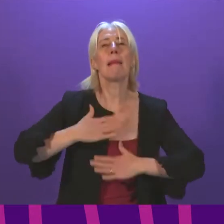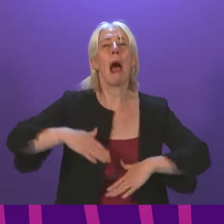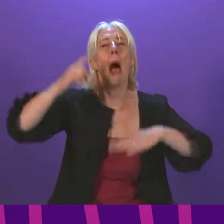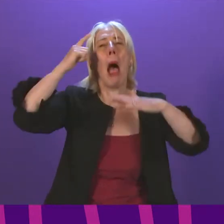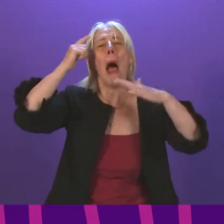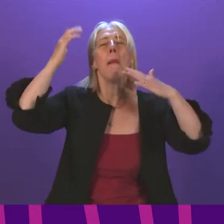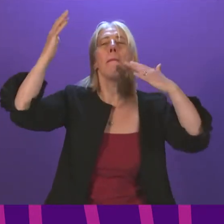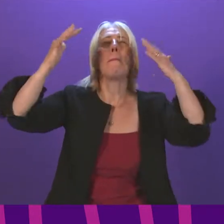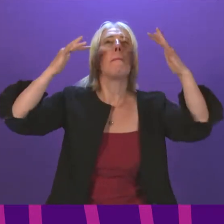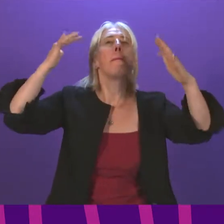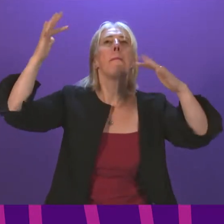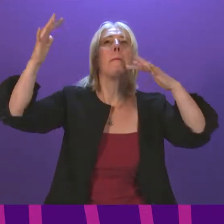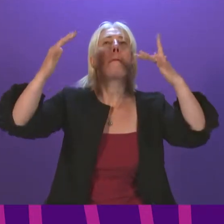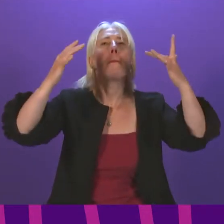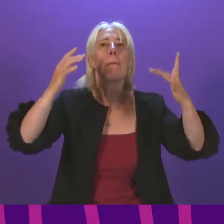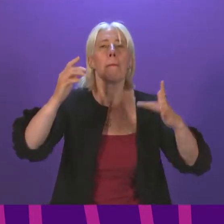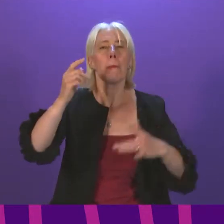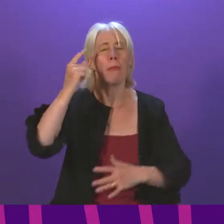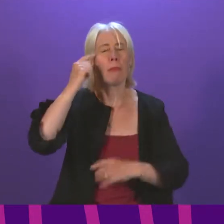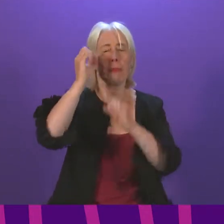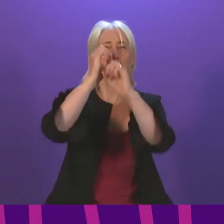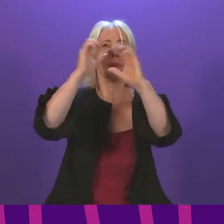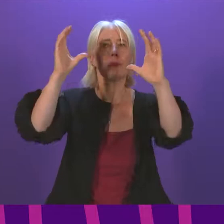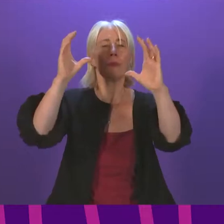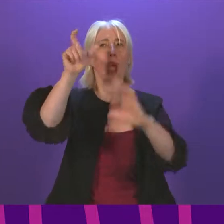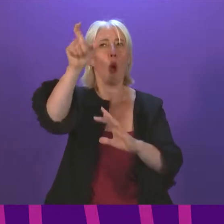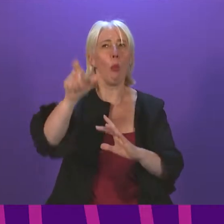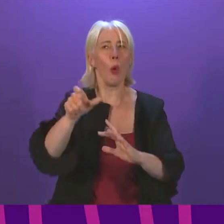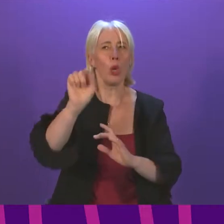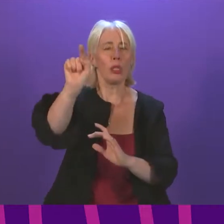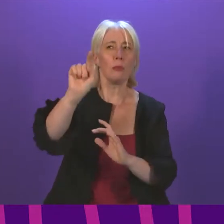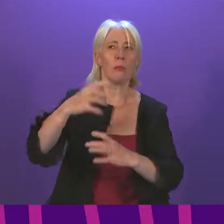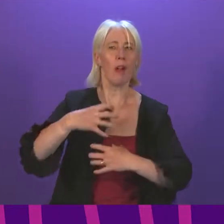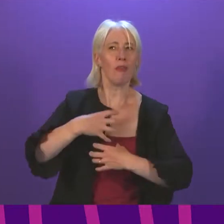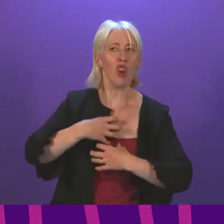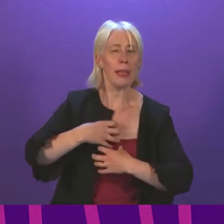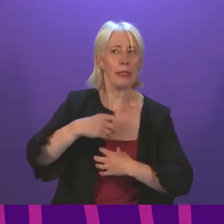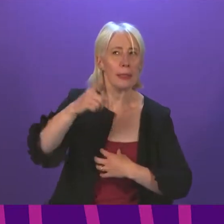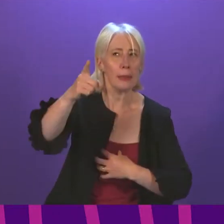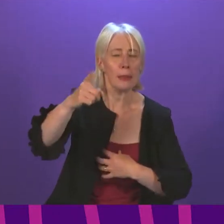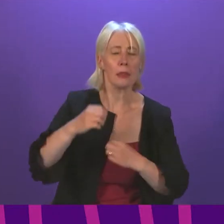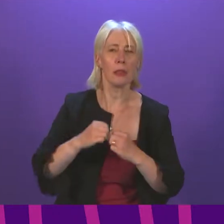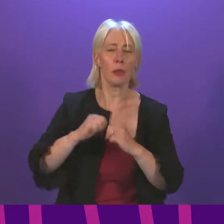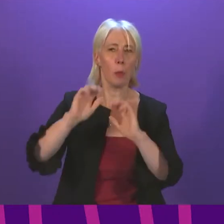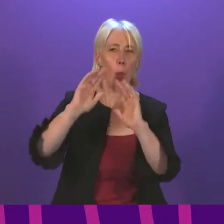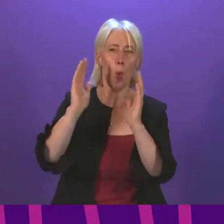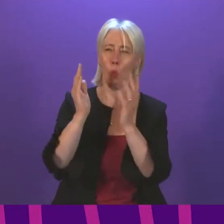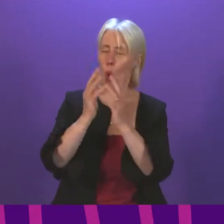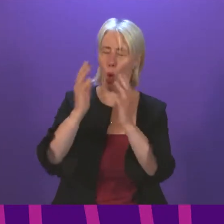So think of someone who is frightened, someone whose whole world has come crashing down,